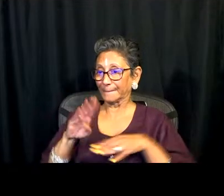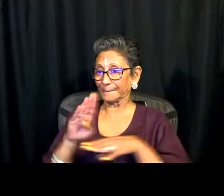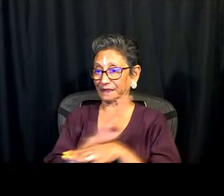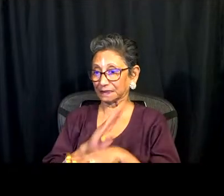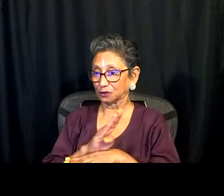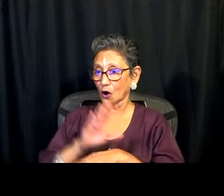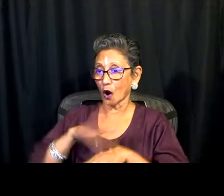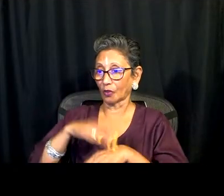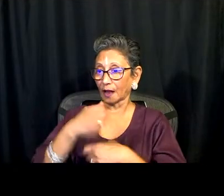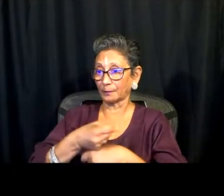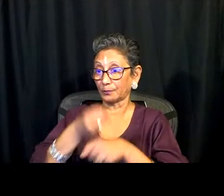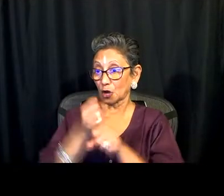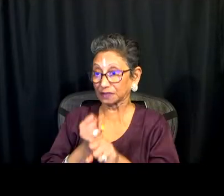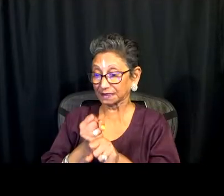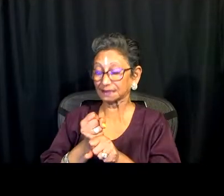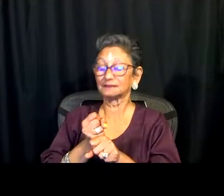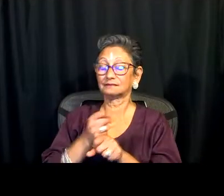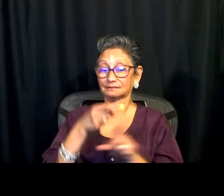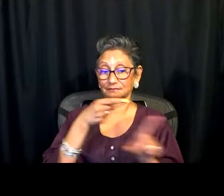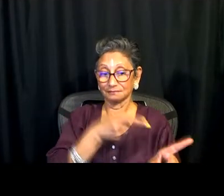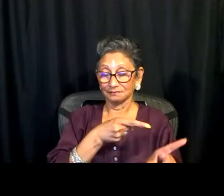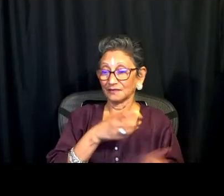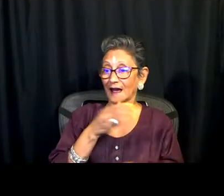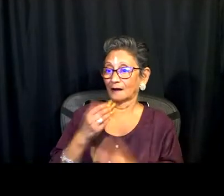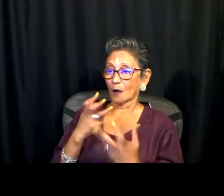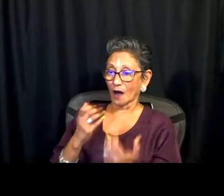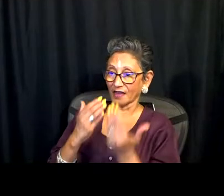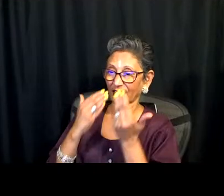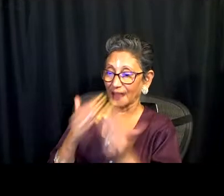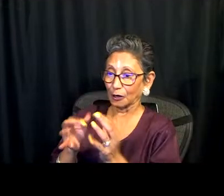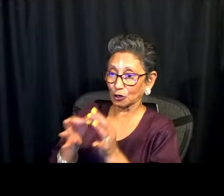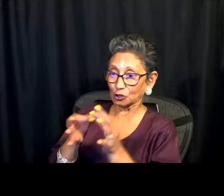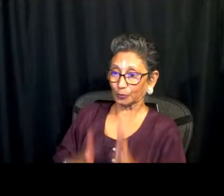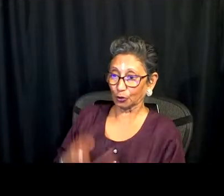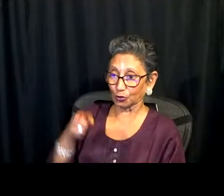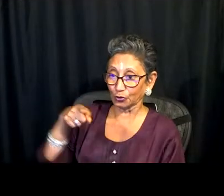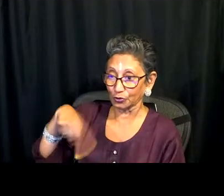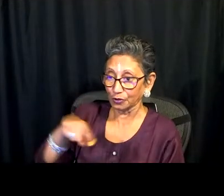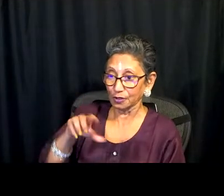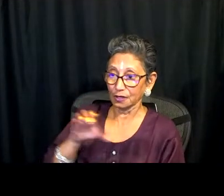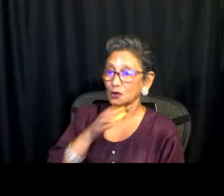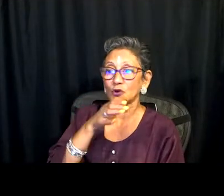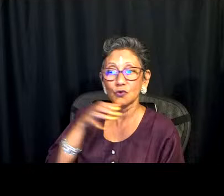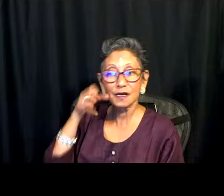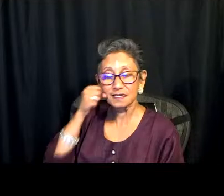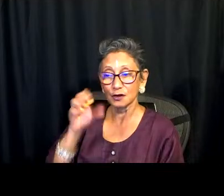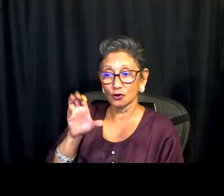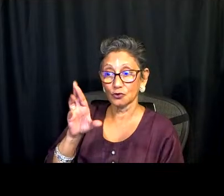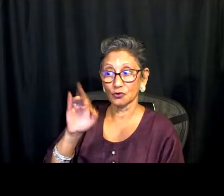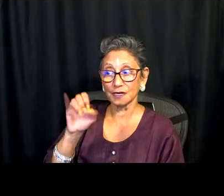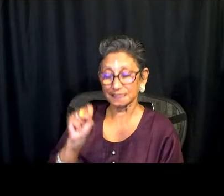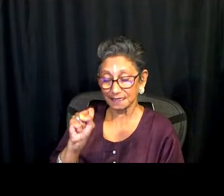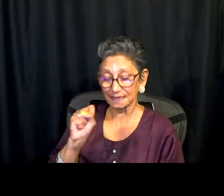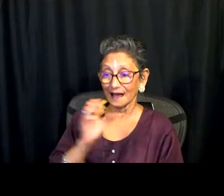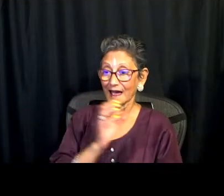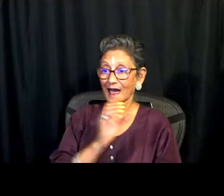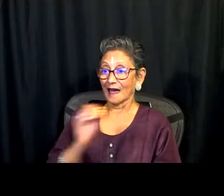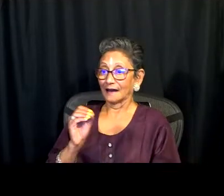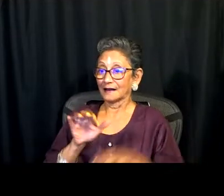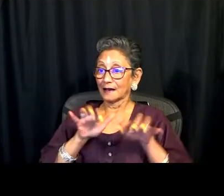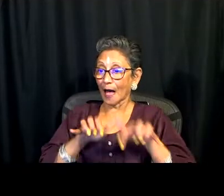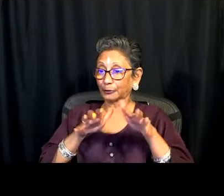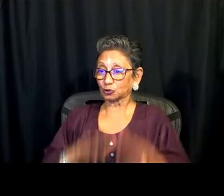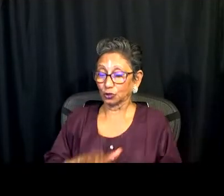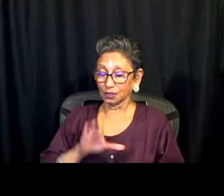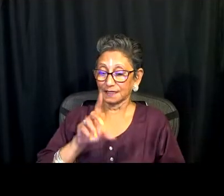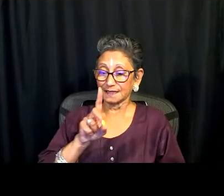to thank also germaine who is the producer for tonight we also want